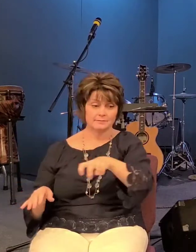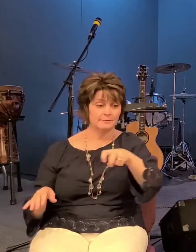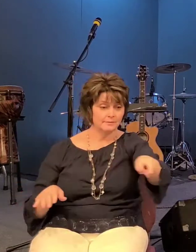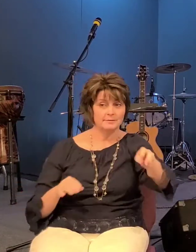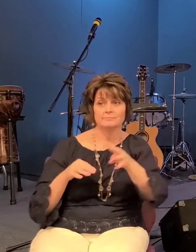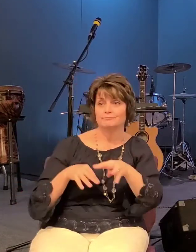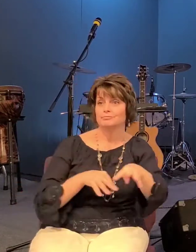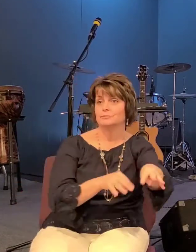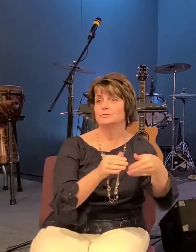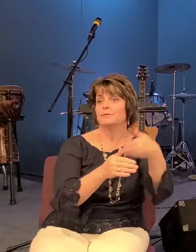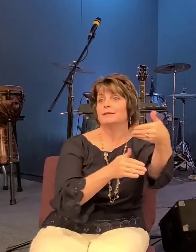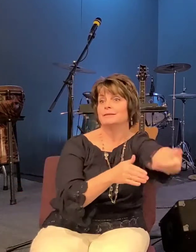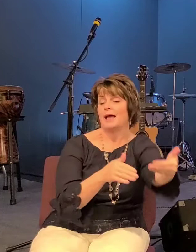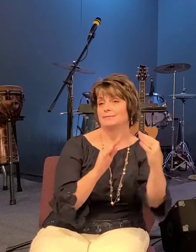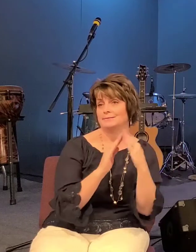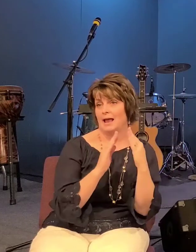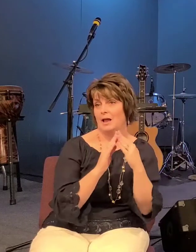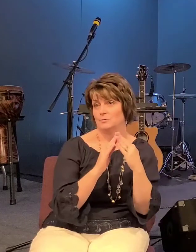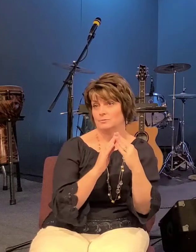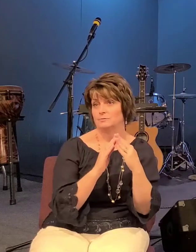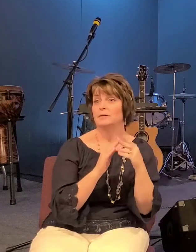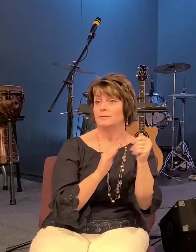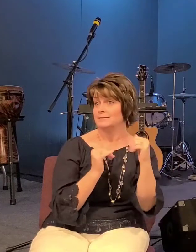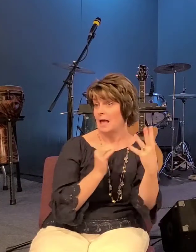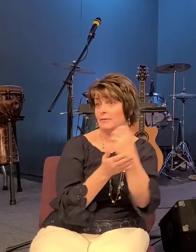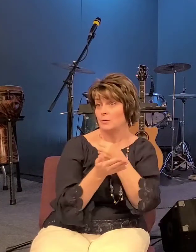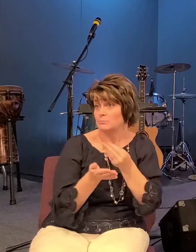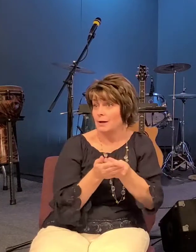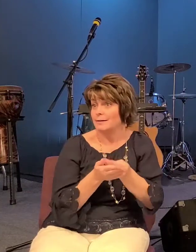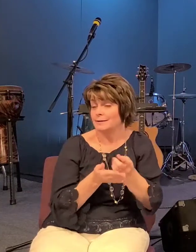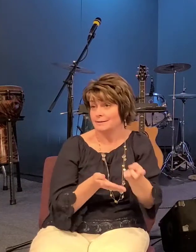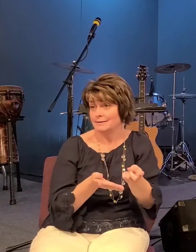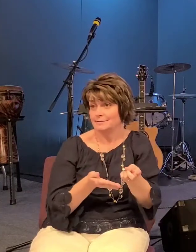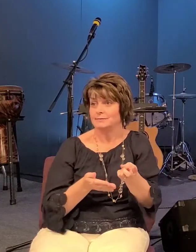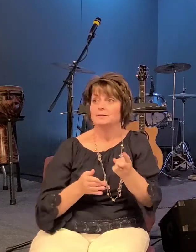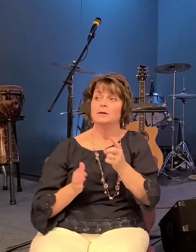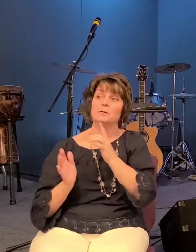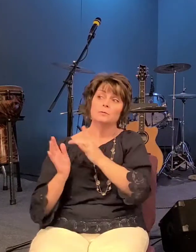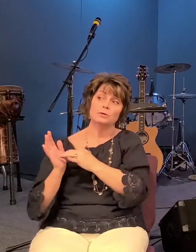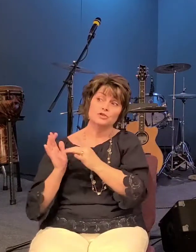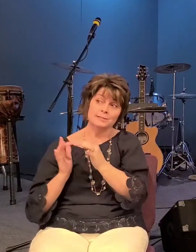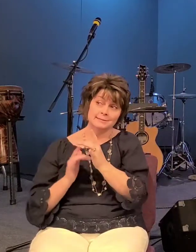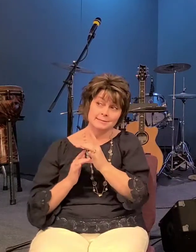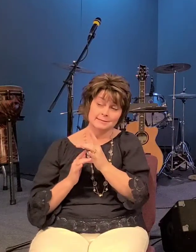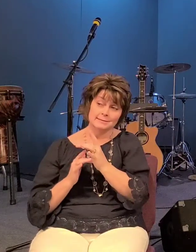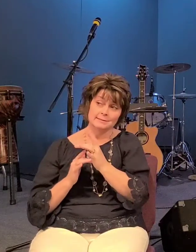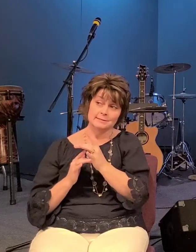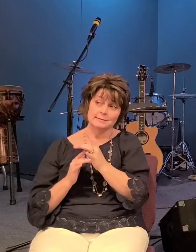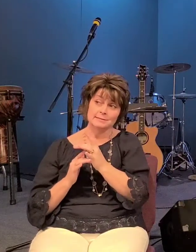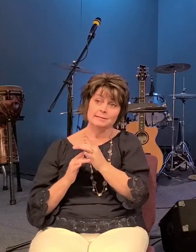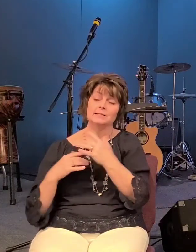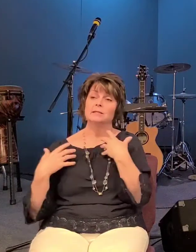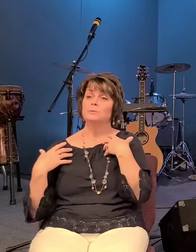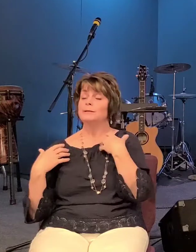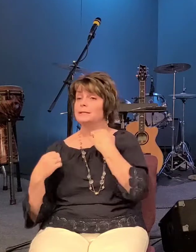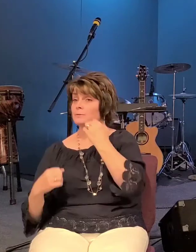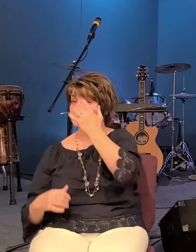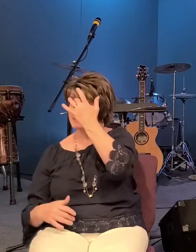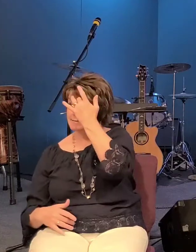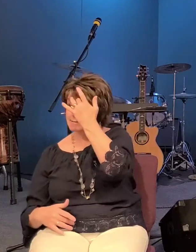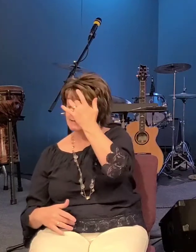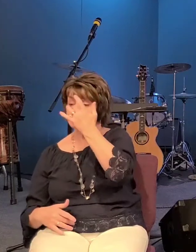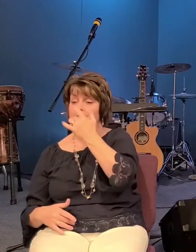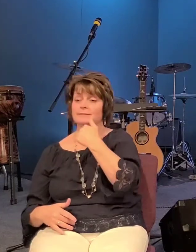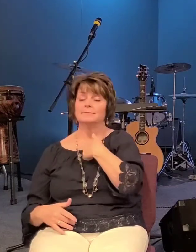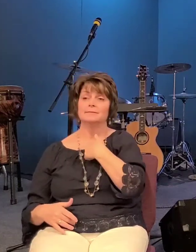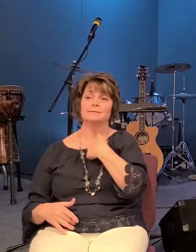jesus unlike those teachers he would heal the sick he would heal the blind the